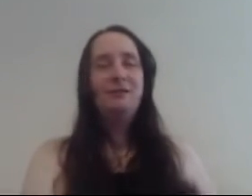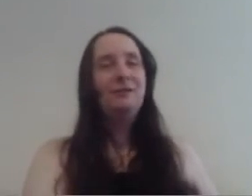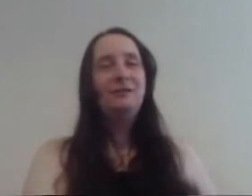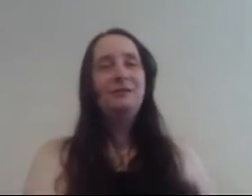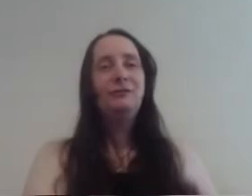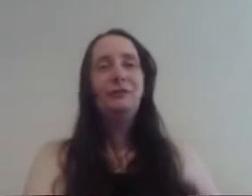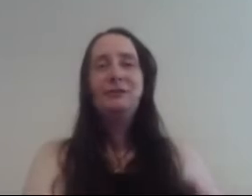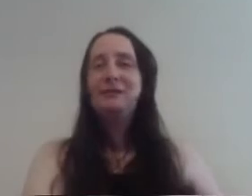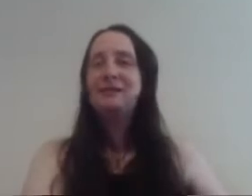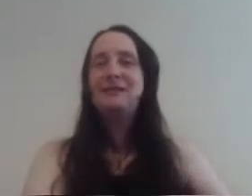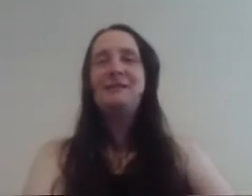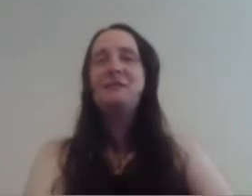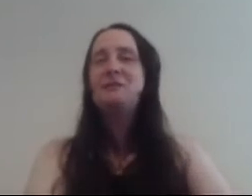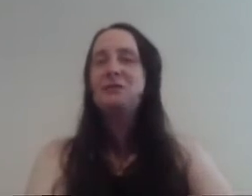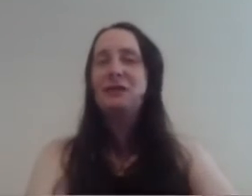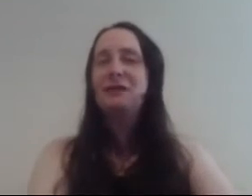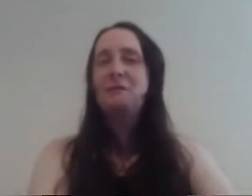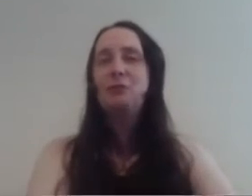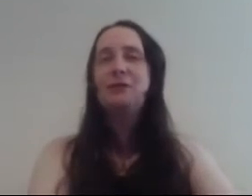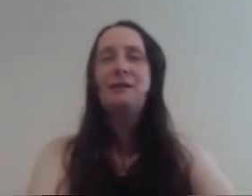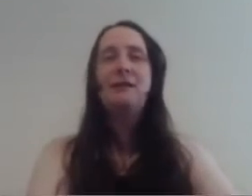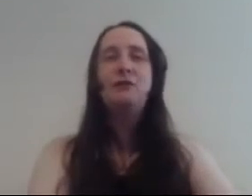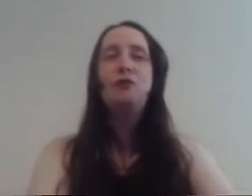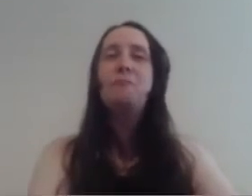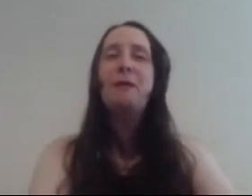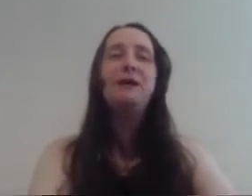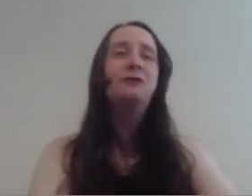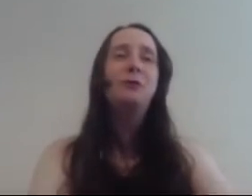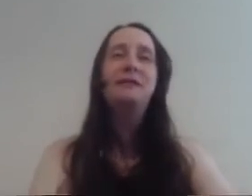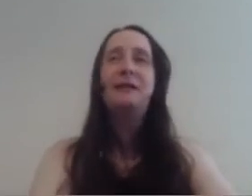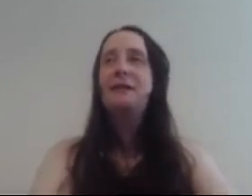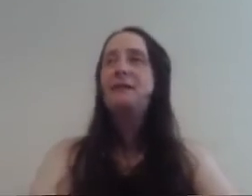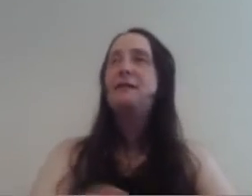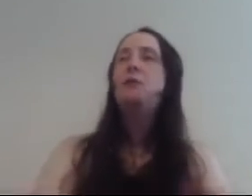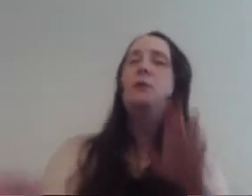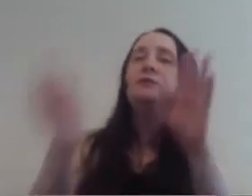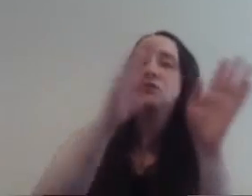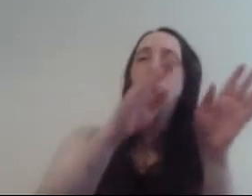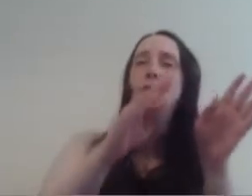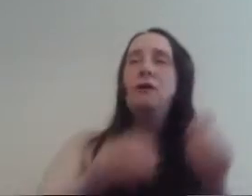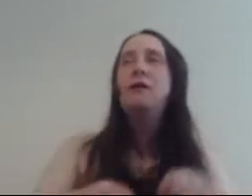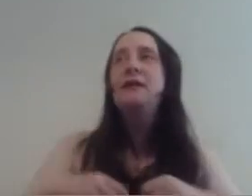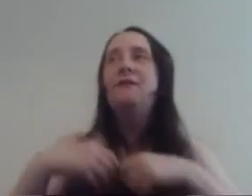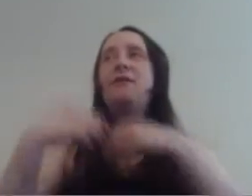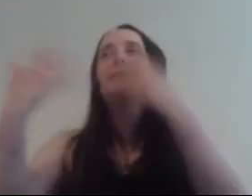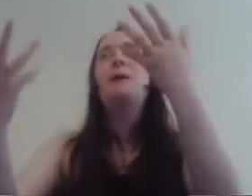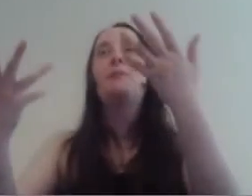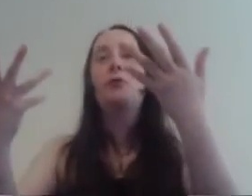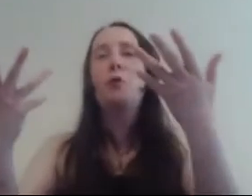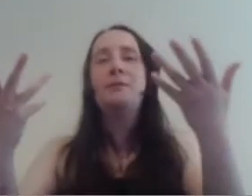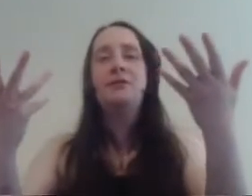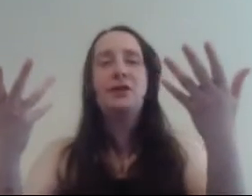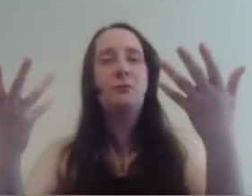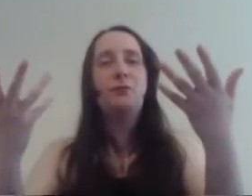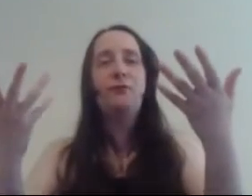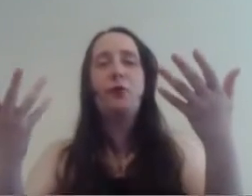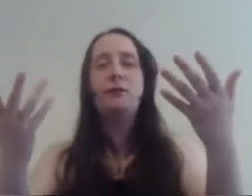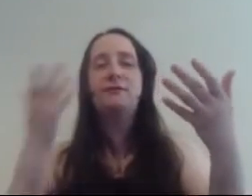so like I say this is just like mostly two backstories like nine weeks ago in a flashback with Robin Sherwood forest